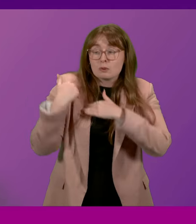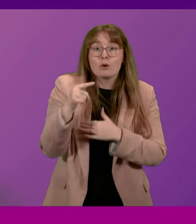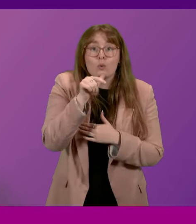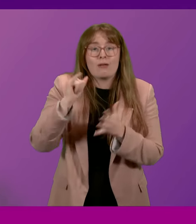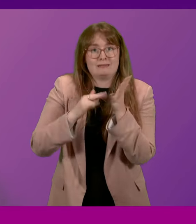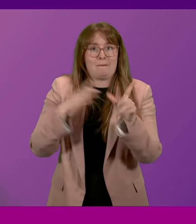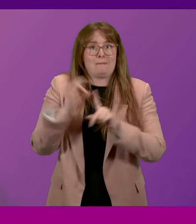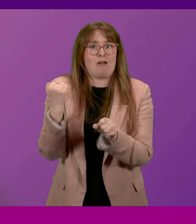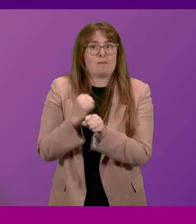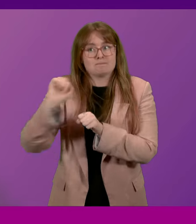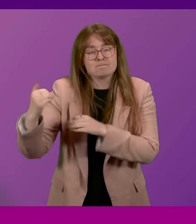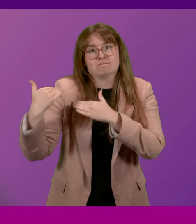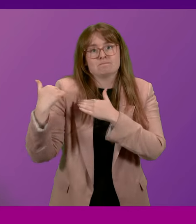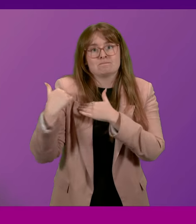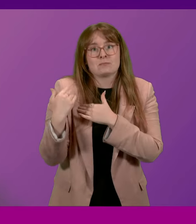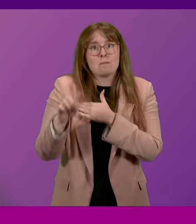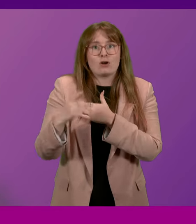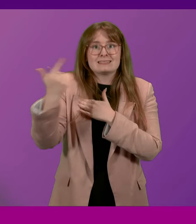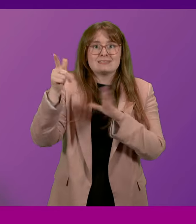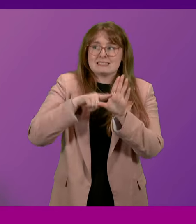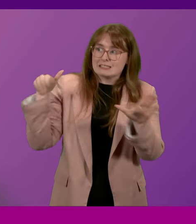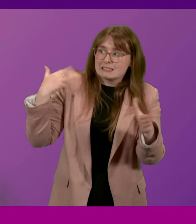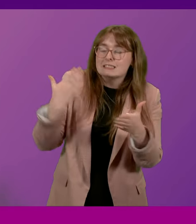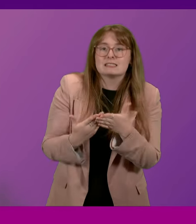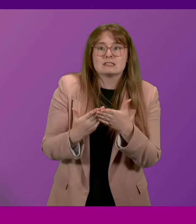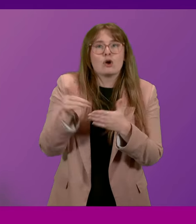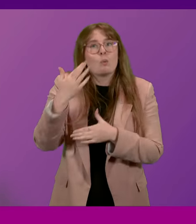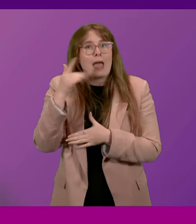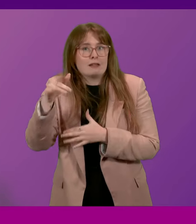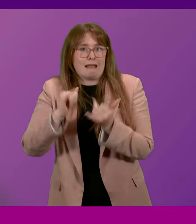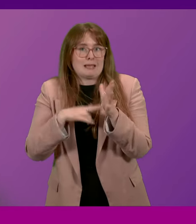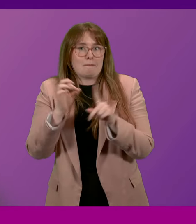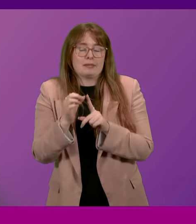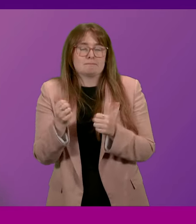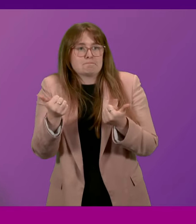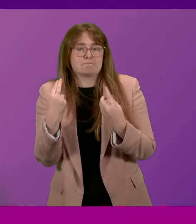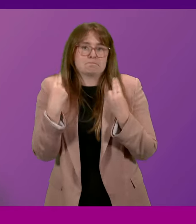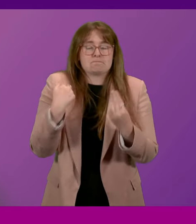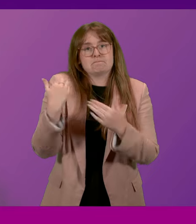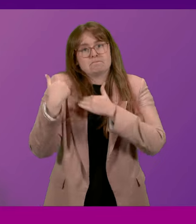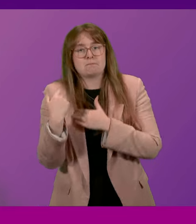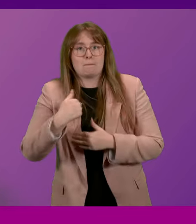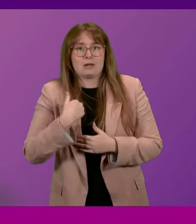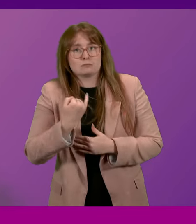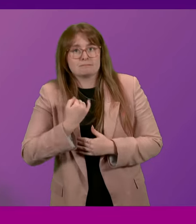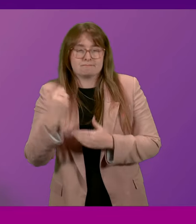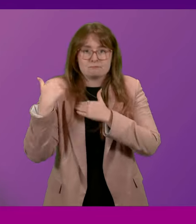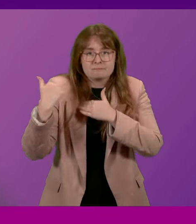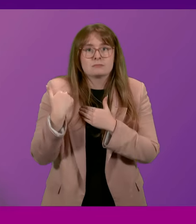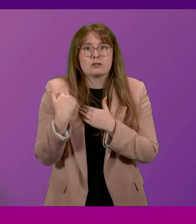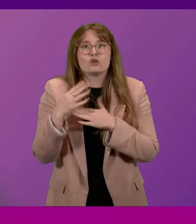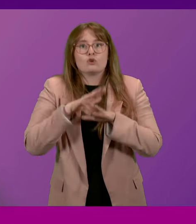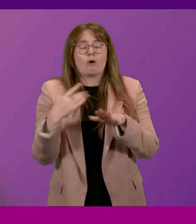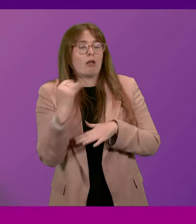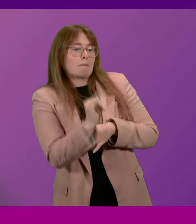SNP government. But after 17 years, when will they take responsibility rather than always looking for someone